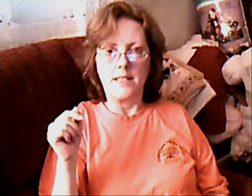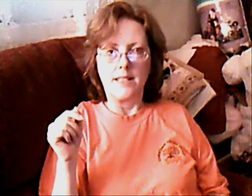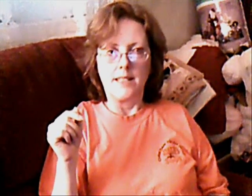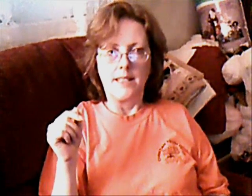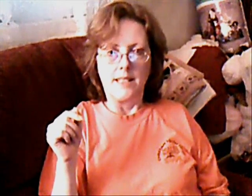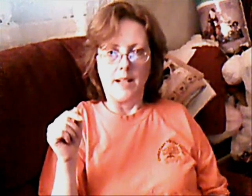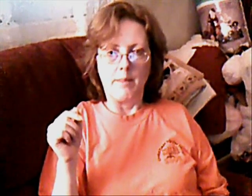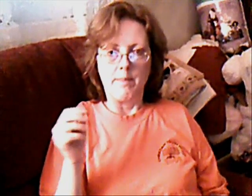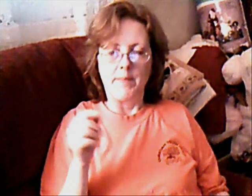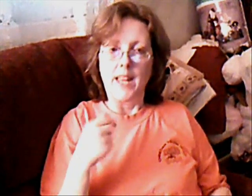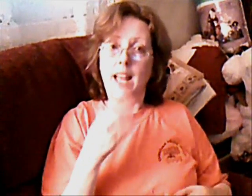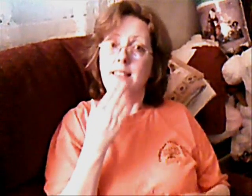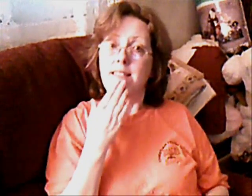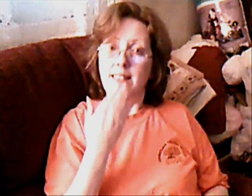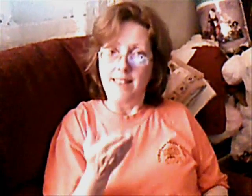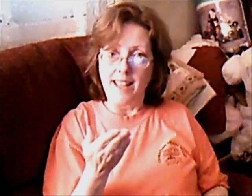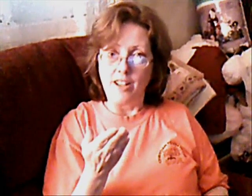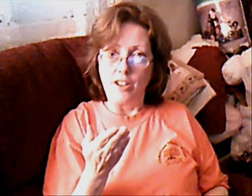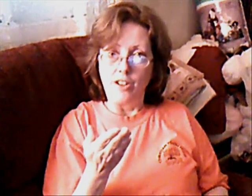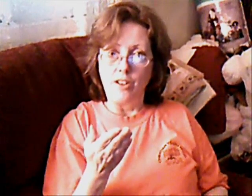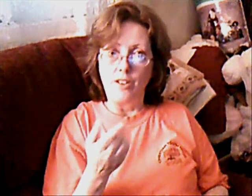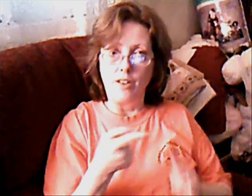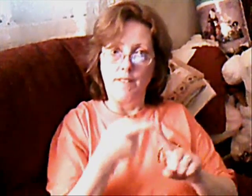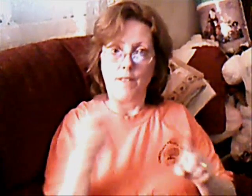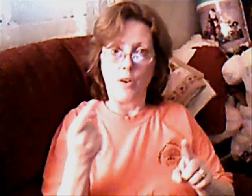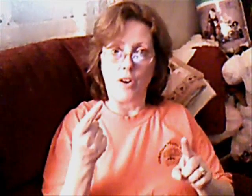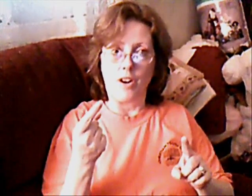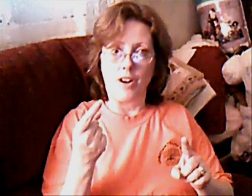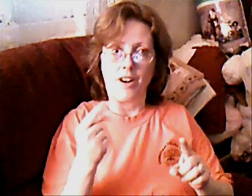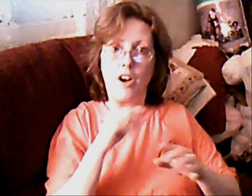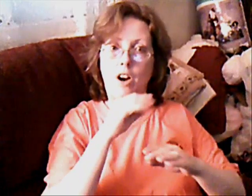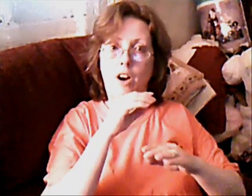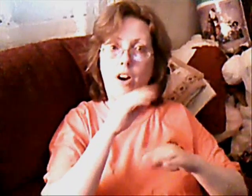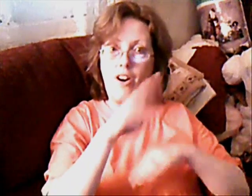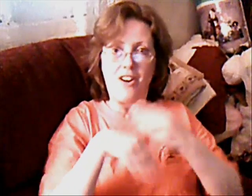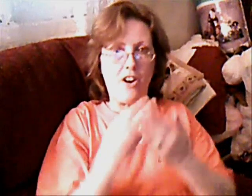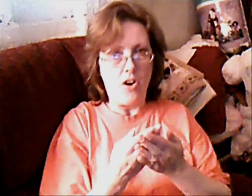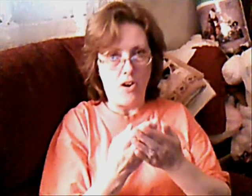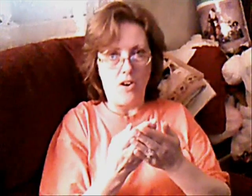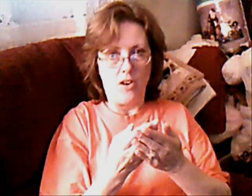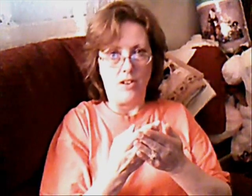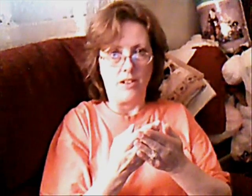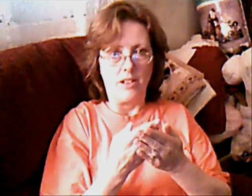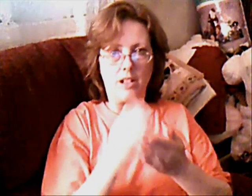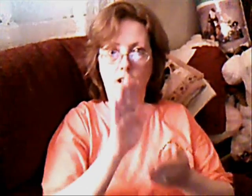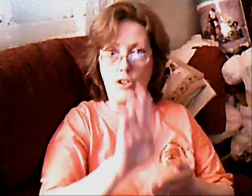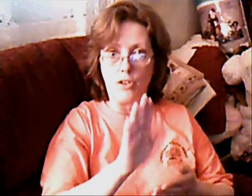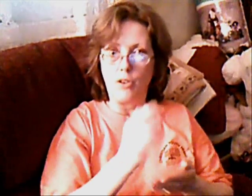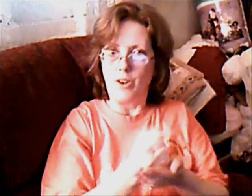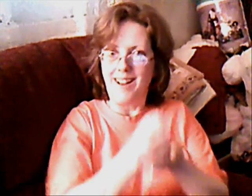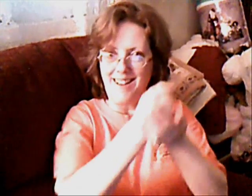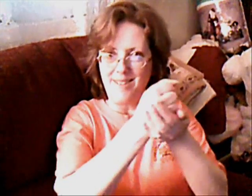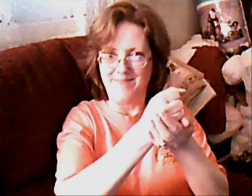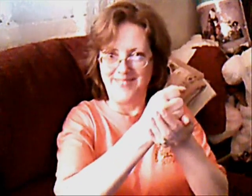How great thou art, how